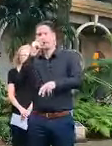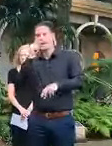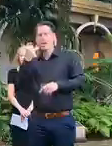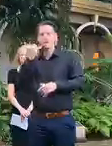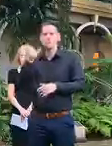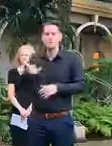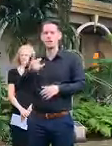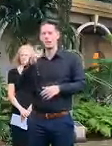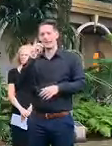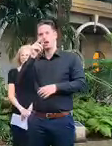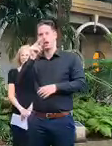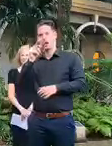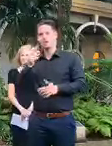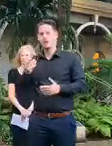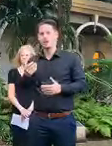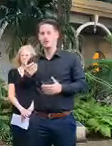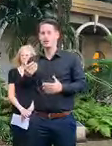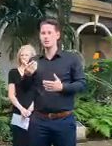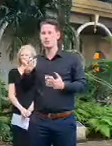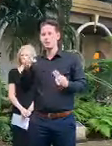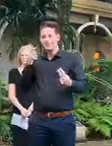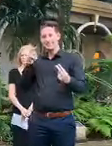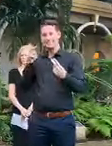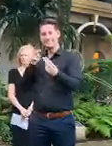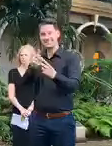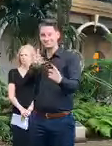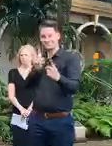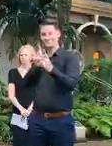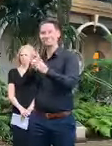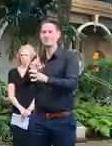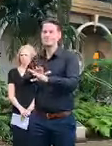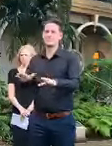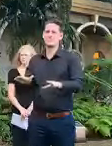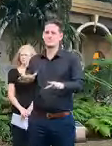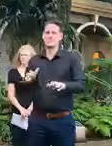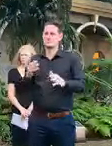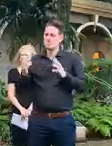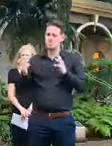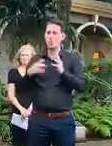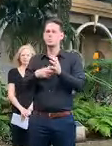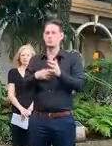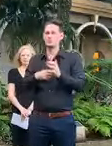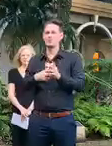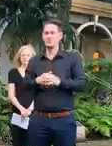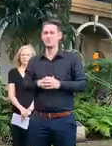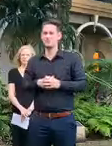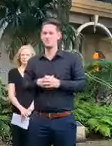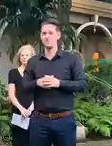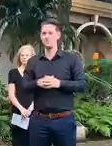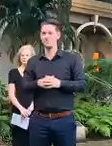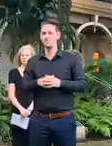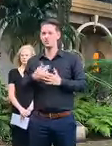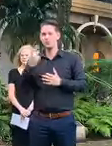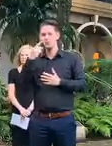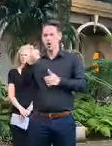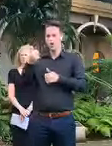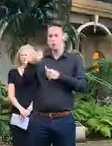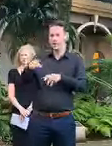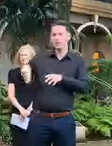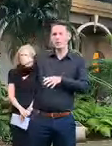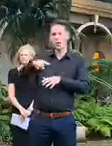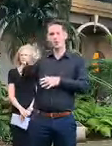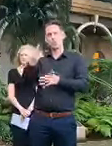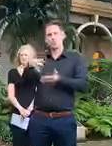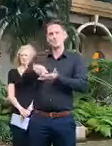ring them up by phone. But this is absolutely critical everyone. We're talking about now protecting our most vulnerable.